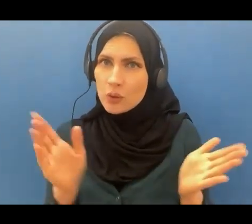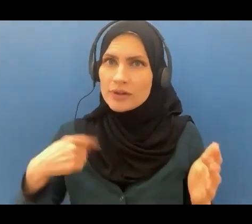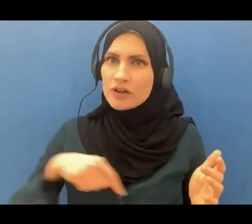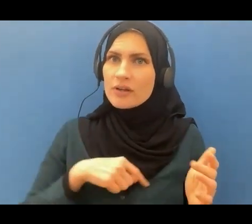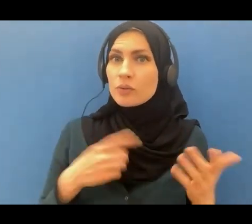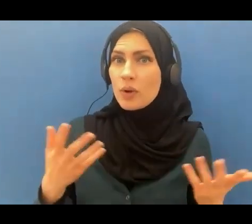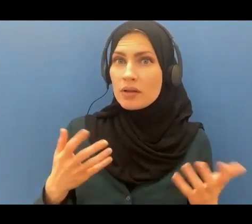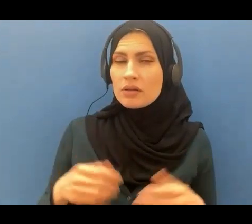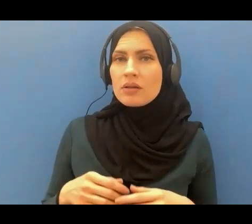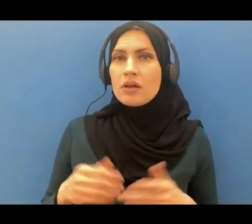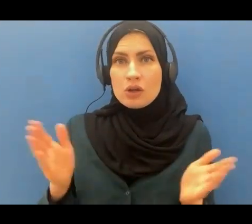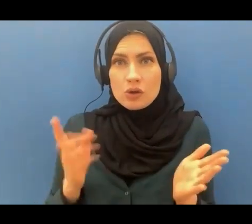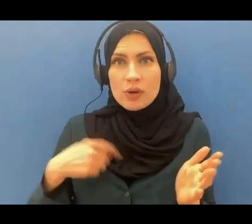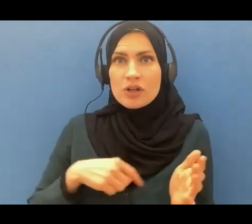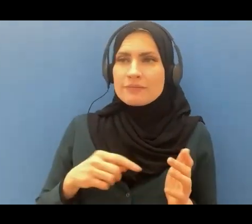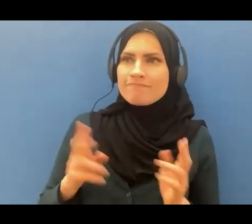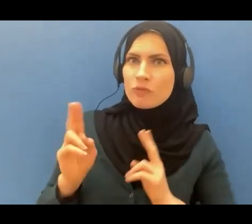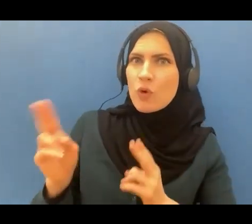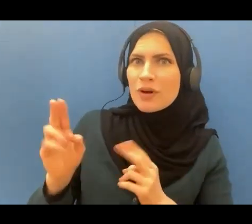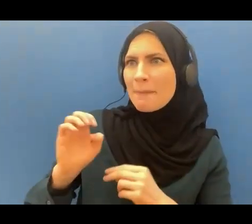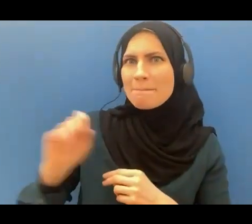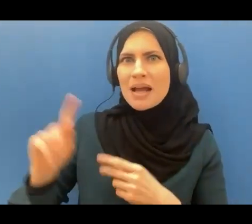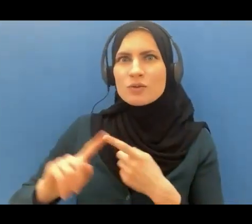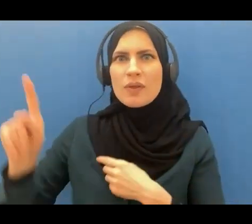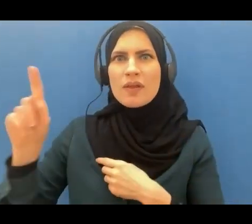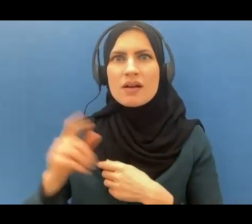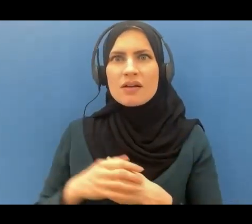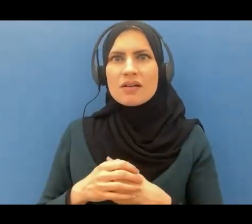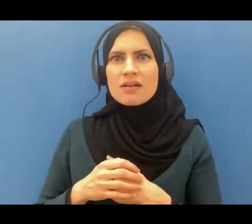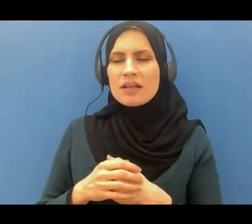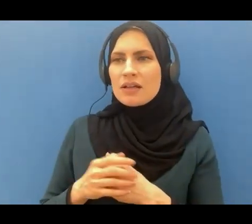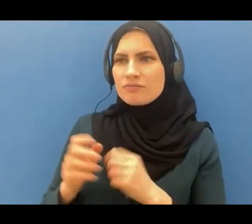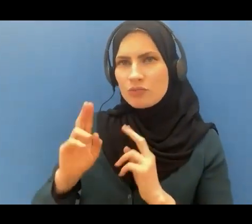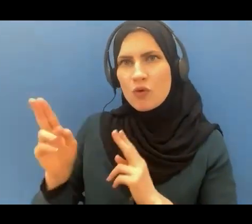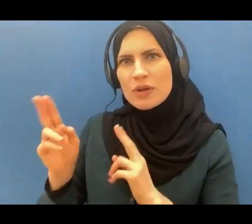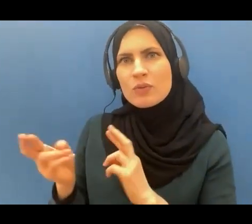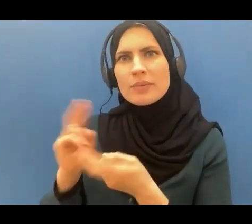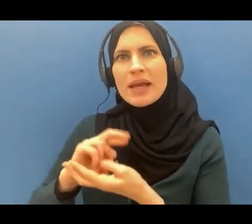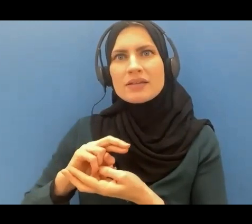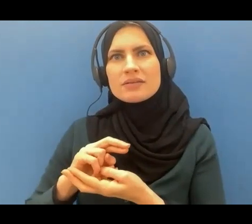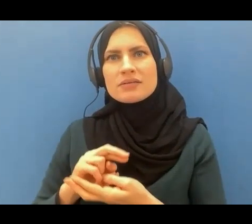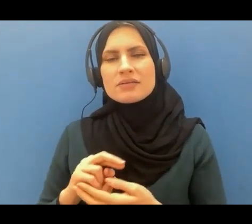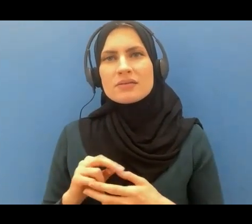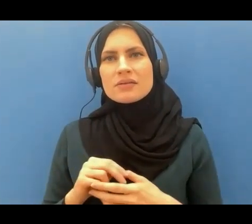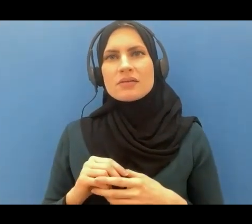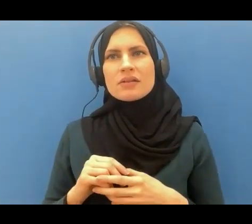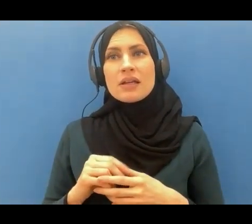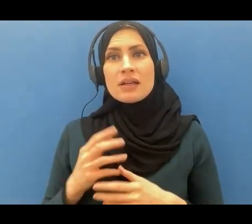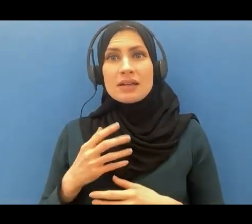and return back to Allah in repentance and take responsibility for what we have